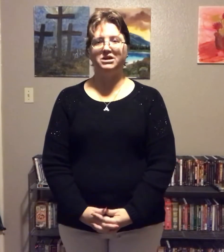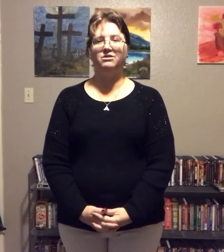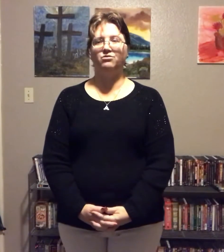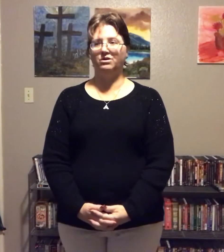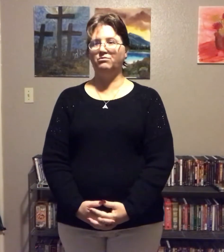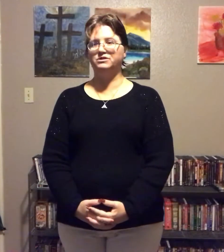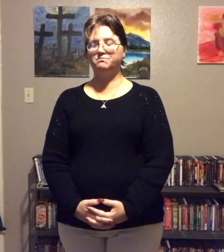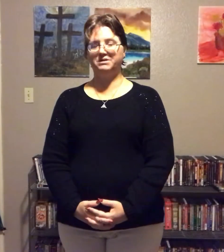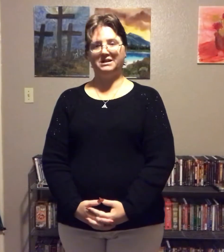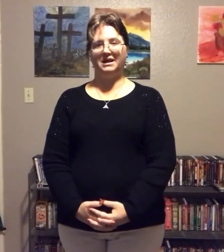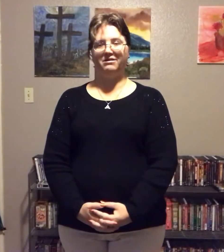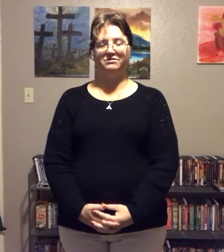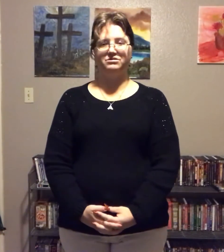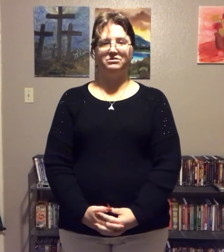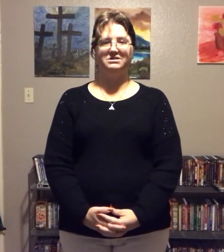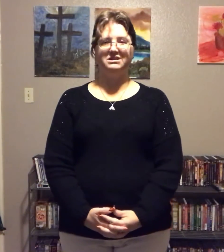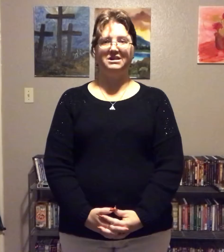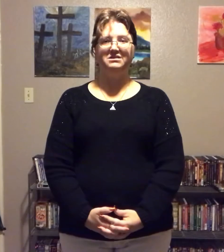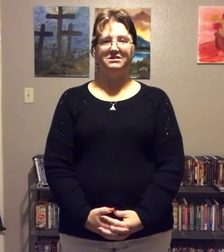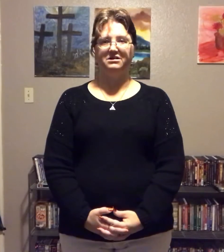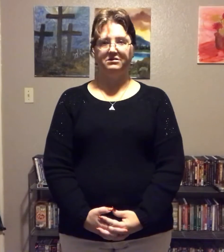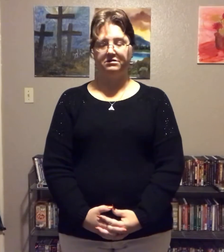yet. Or it would spit it out as soon as it tasted it.